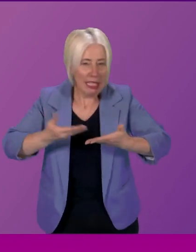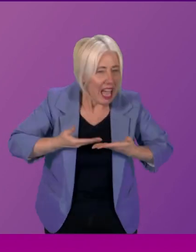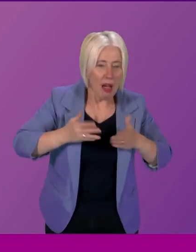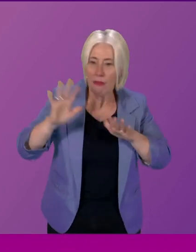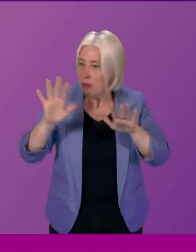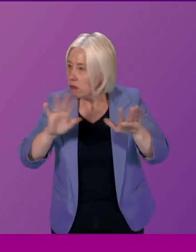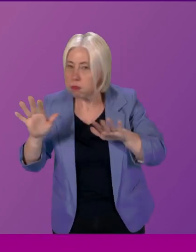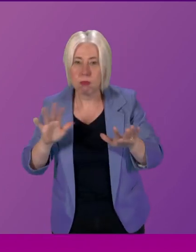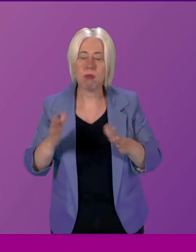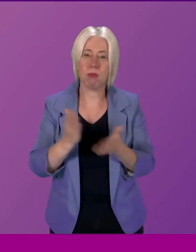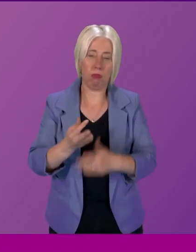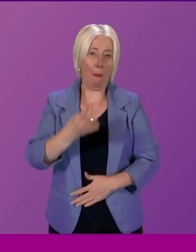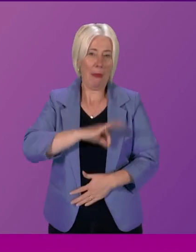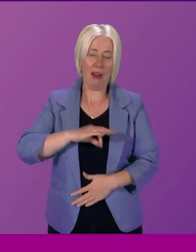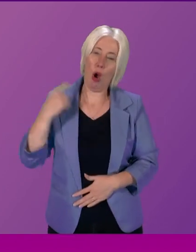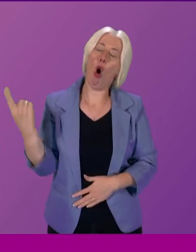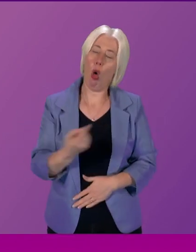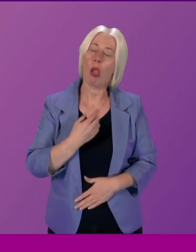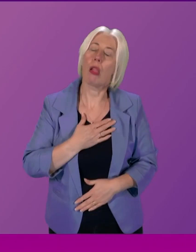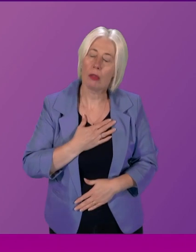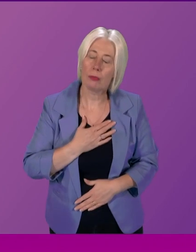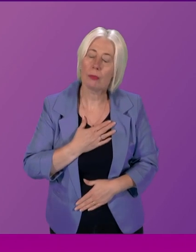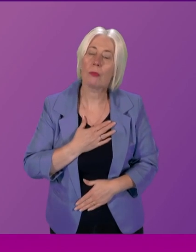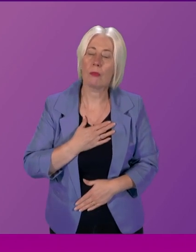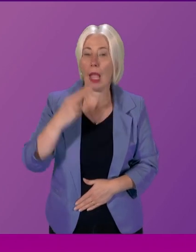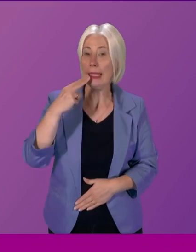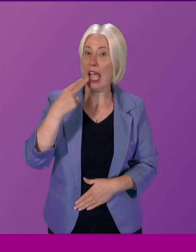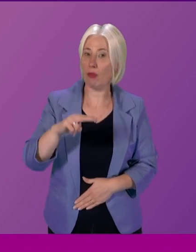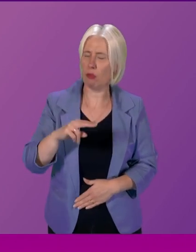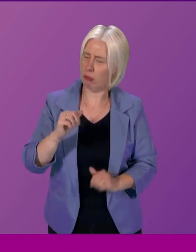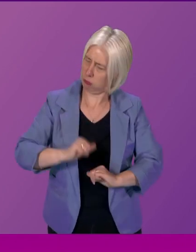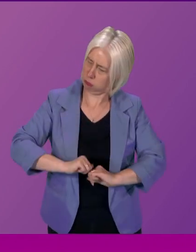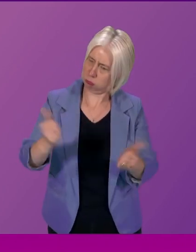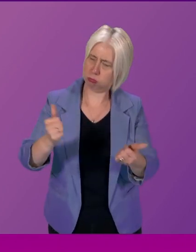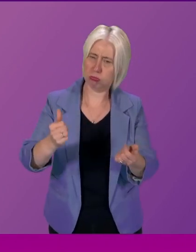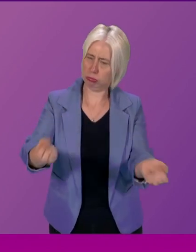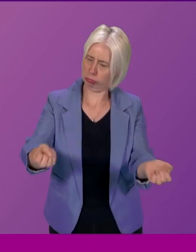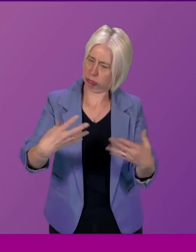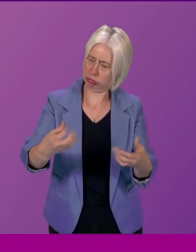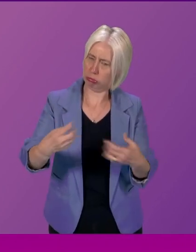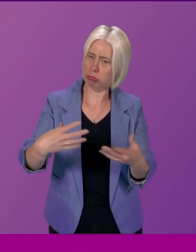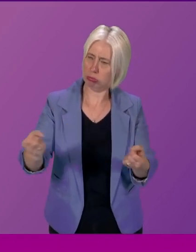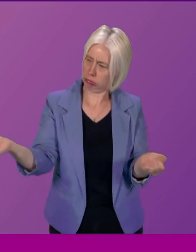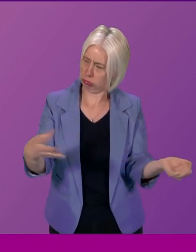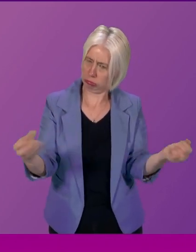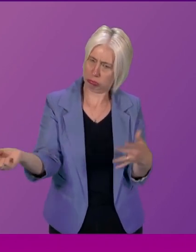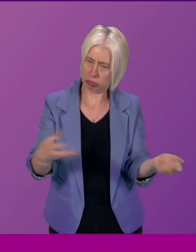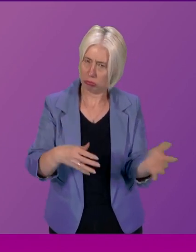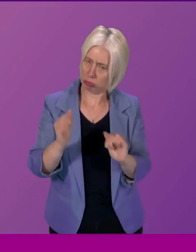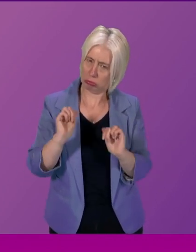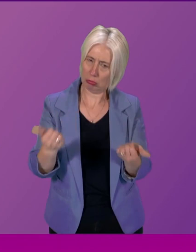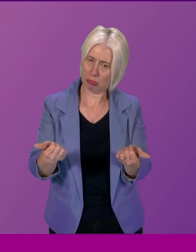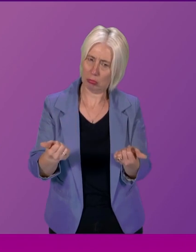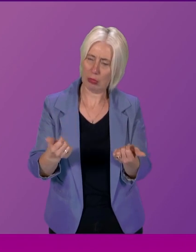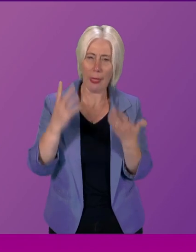and was beneficial for us all now this afternoon we've had some excellent contributions presiding officer and I see